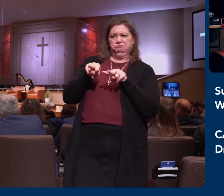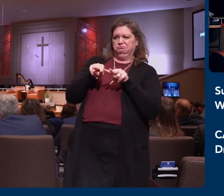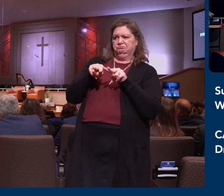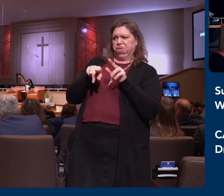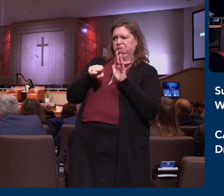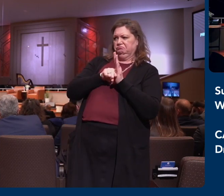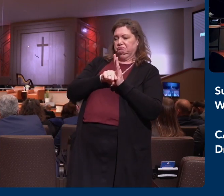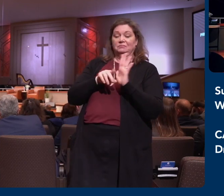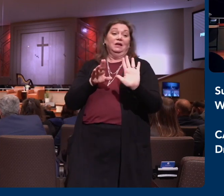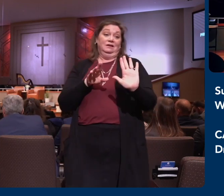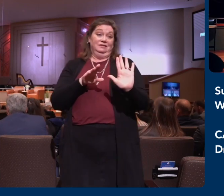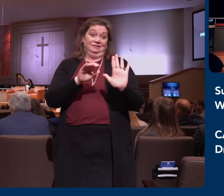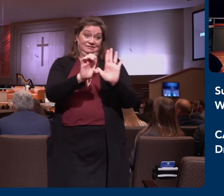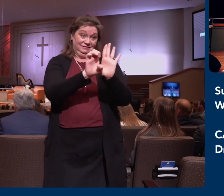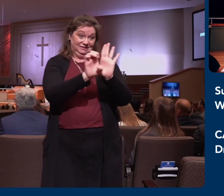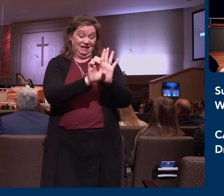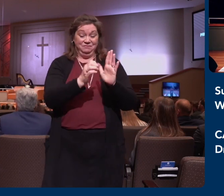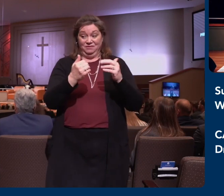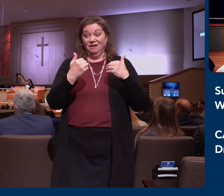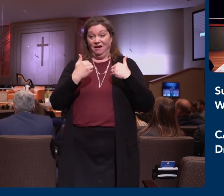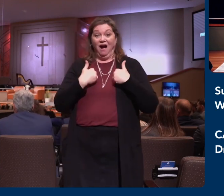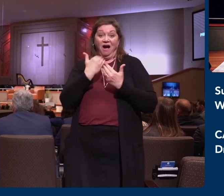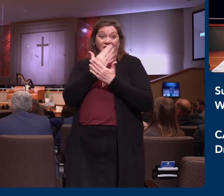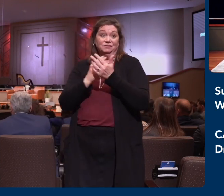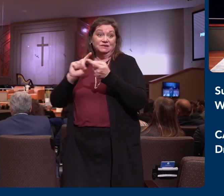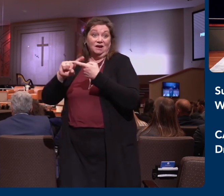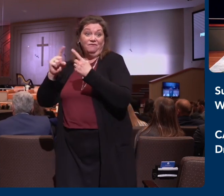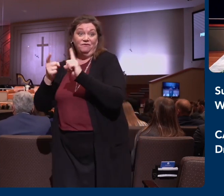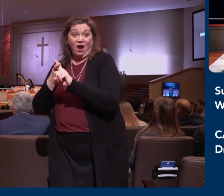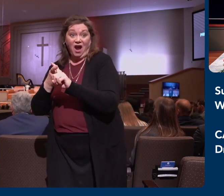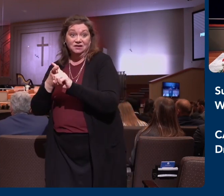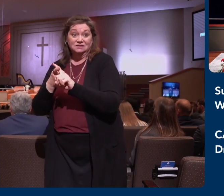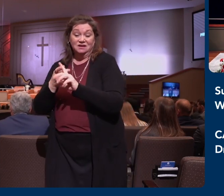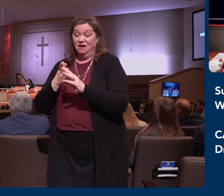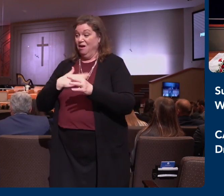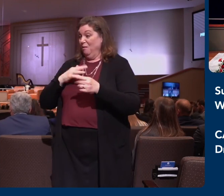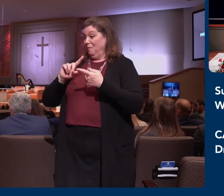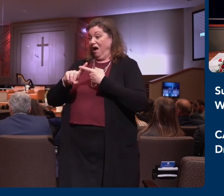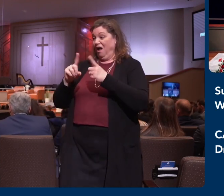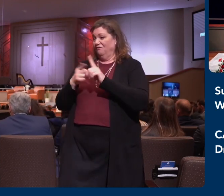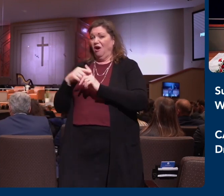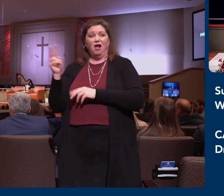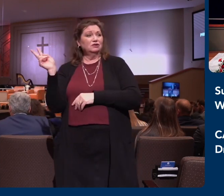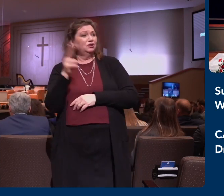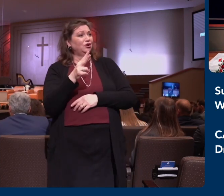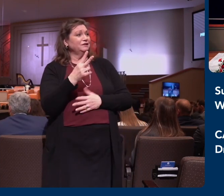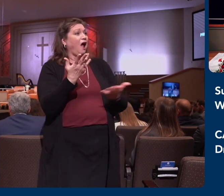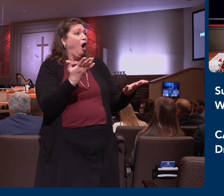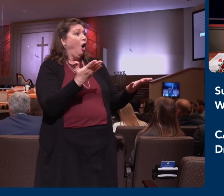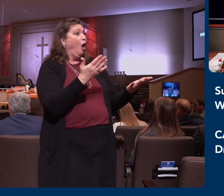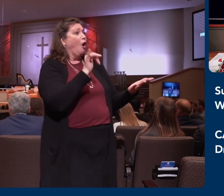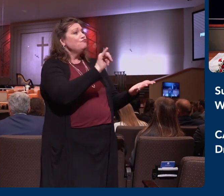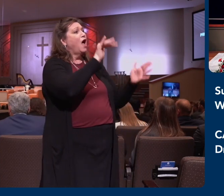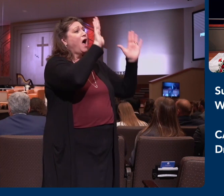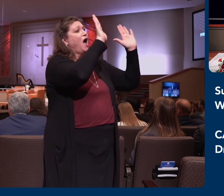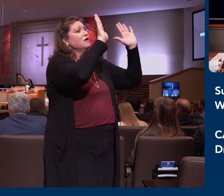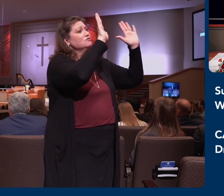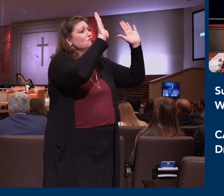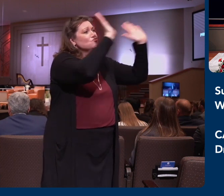friends in my life that when they see other people, they never see their flaws. They only see what's positive in their life.